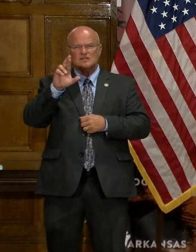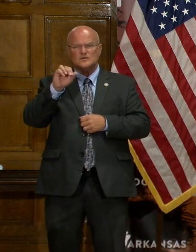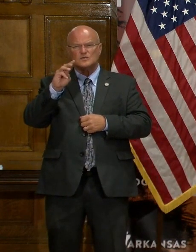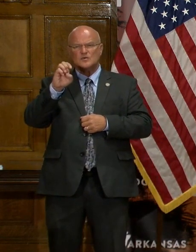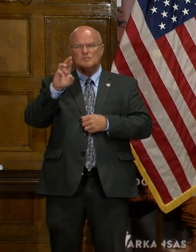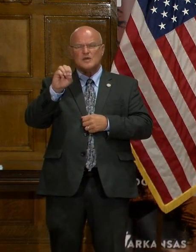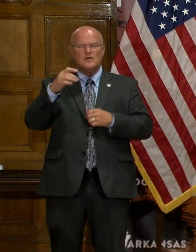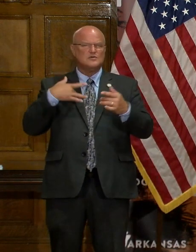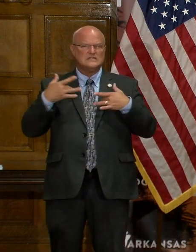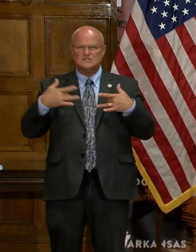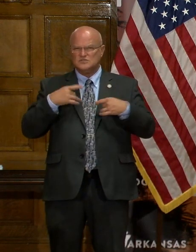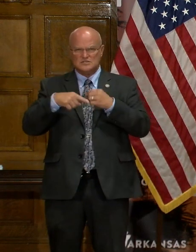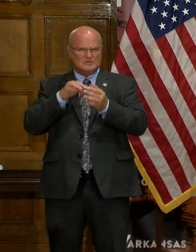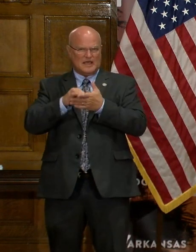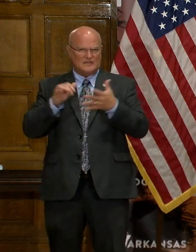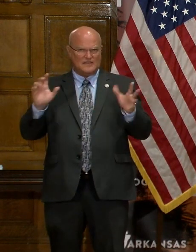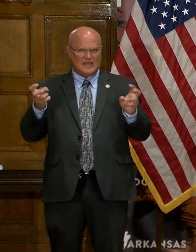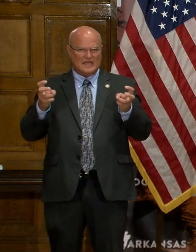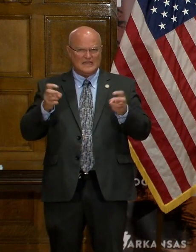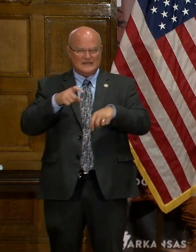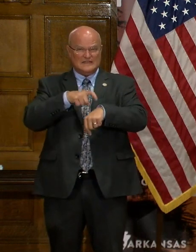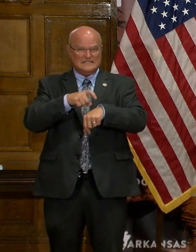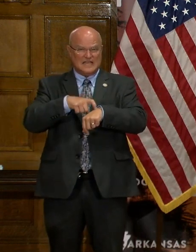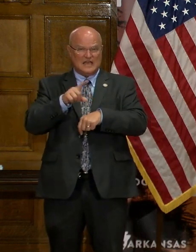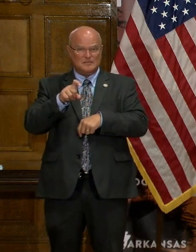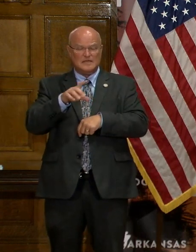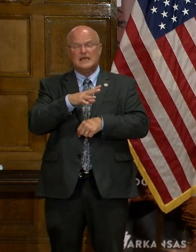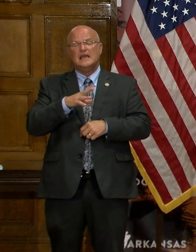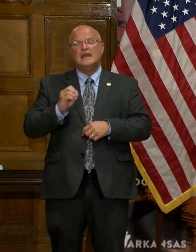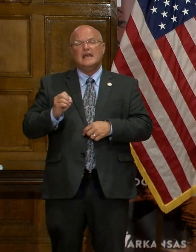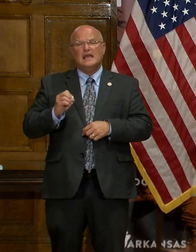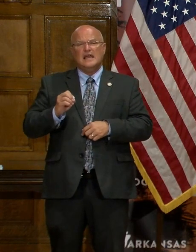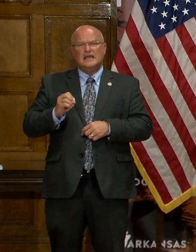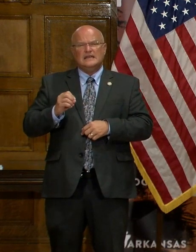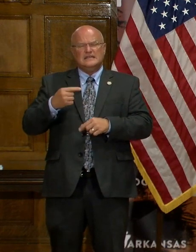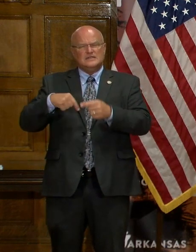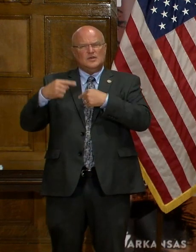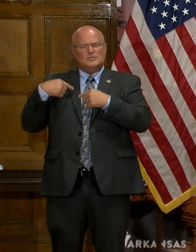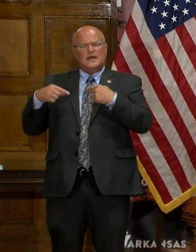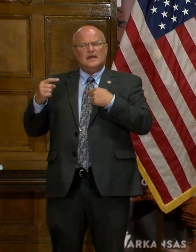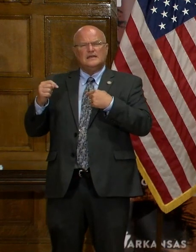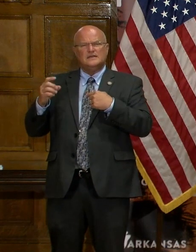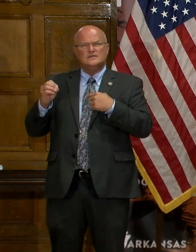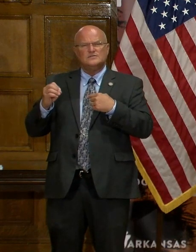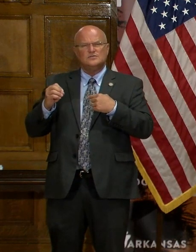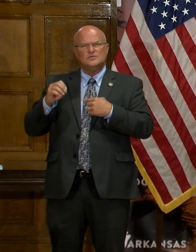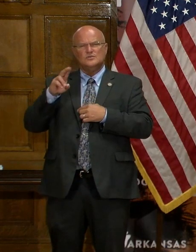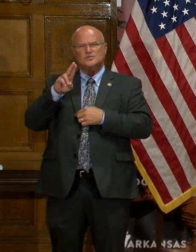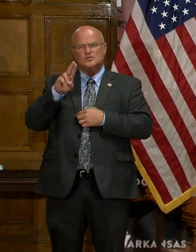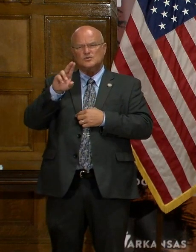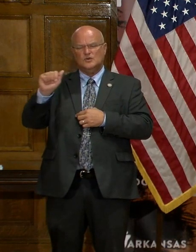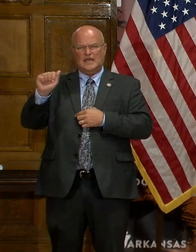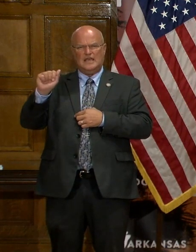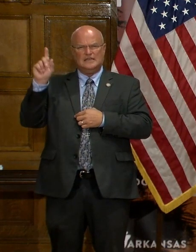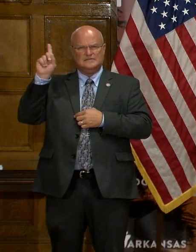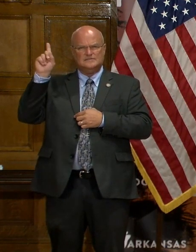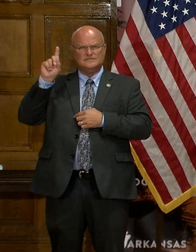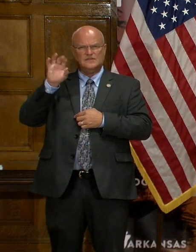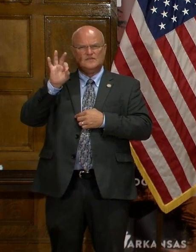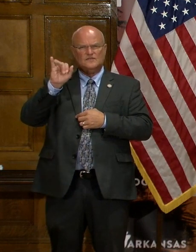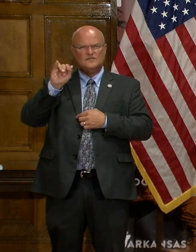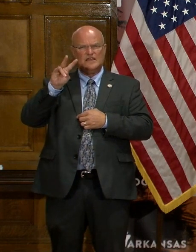about that as well in terms of the timing. And going back to U of A and the cases there,